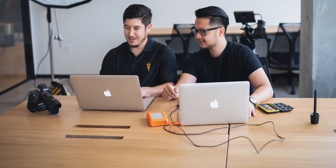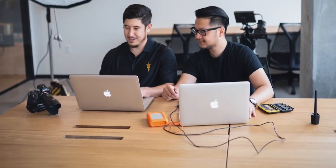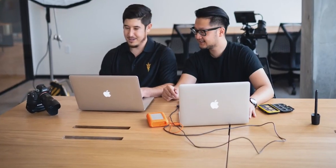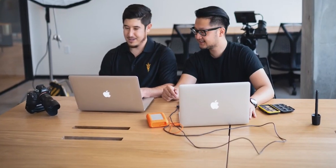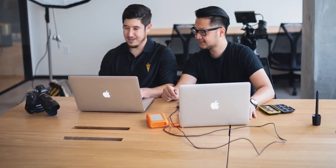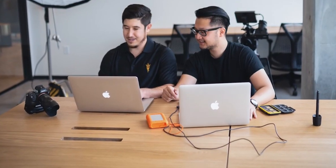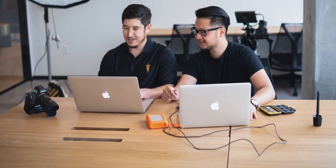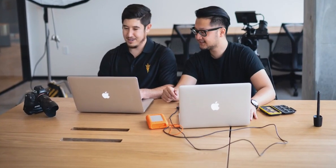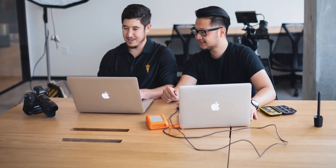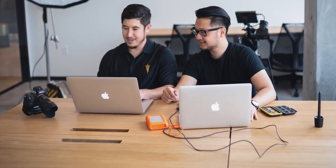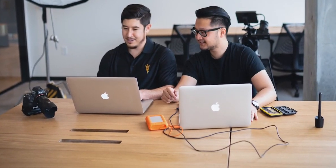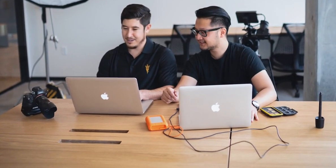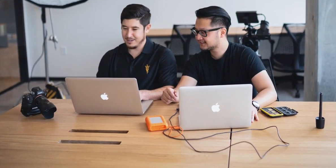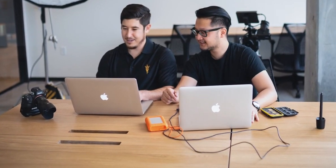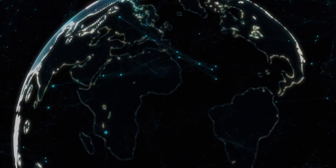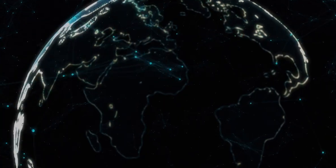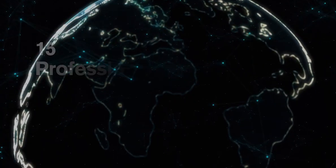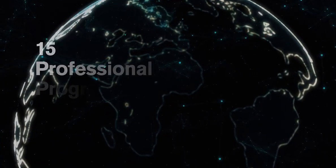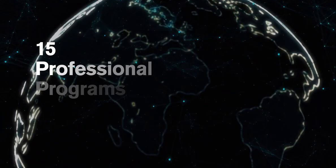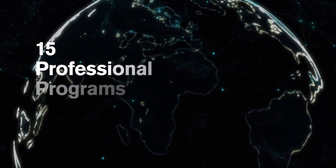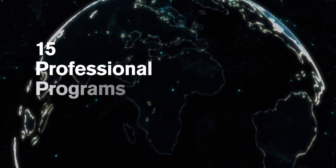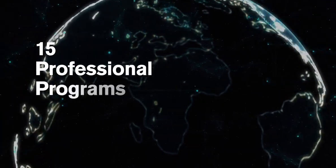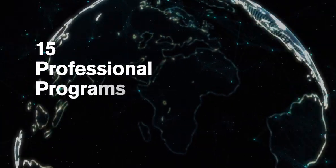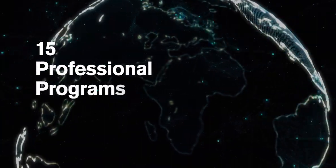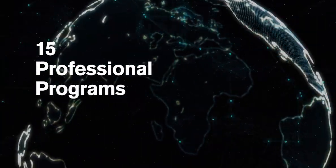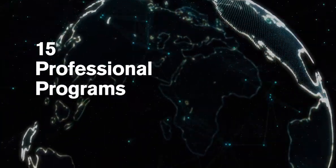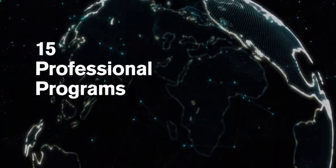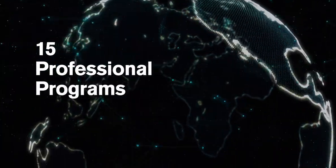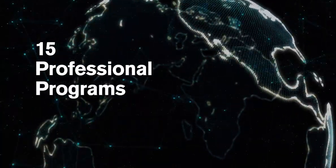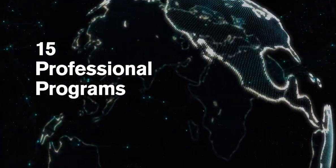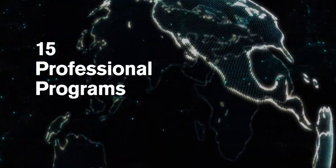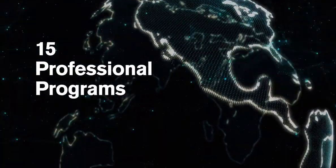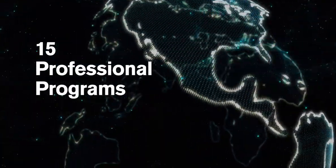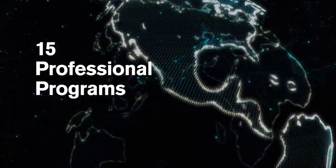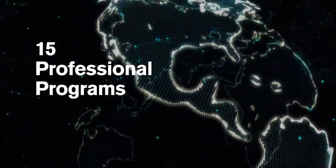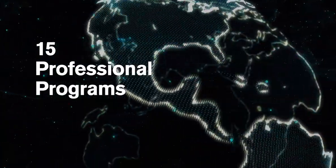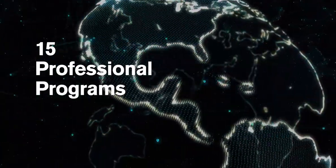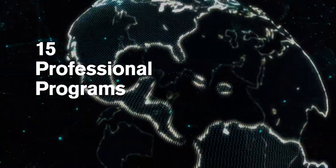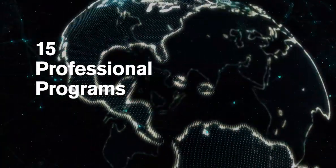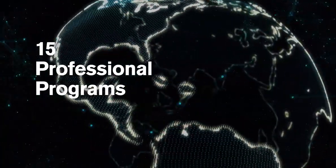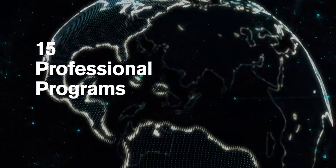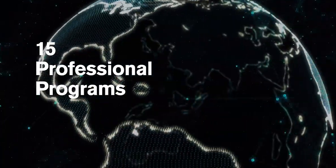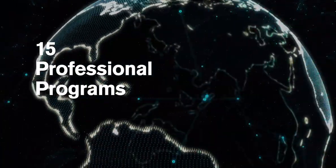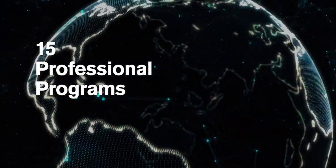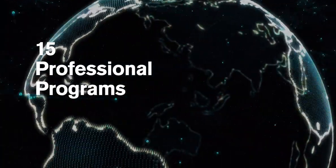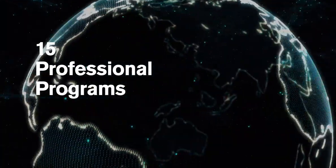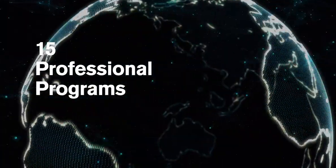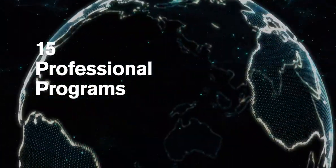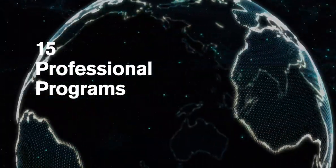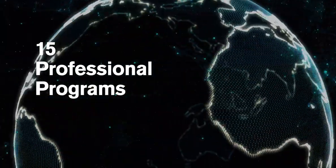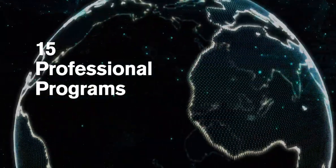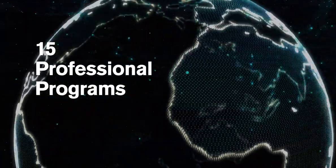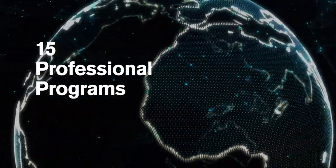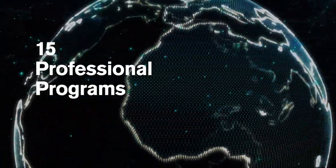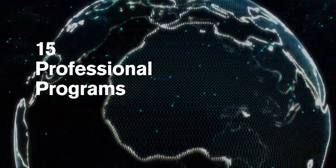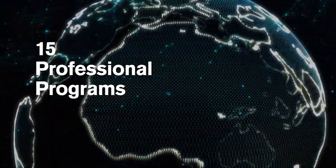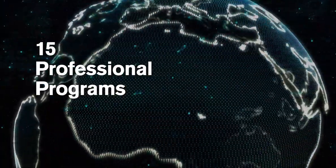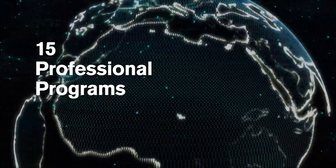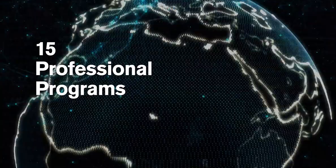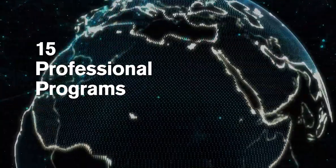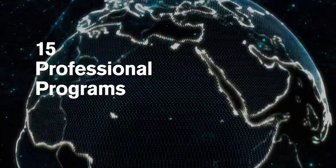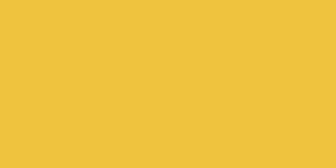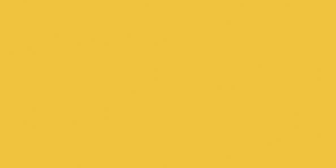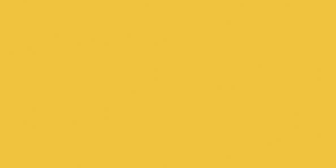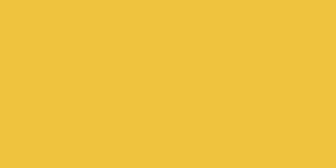content for communications industries. Cronkite's 15 professional programs give students the opportunity to cover critical issues throughout the U.S.